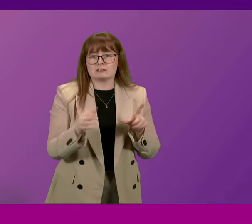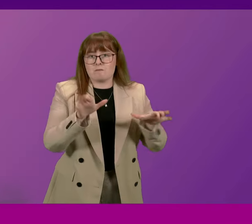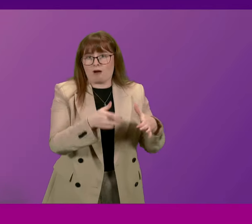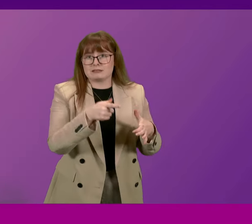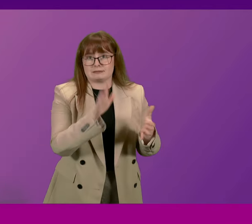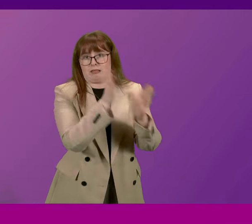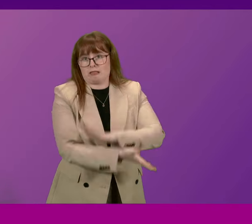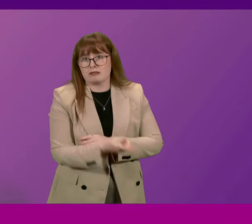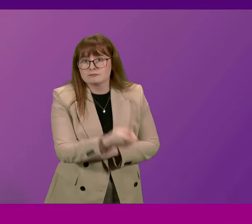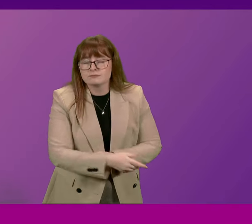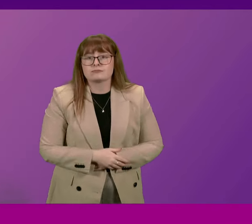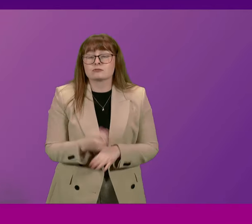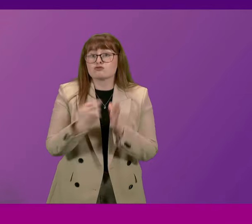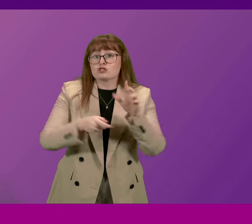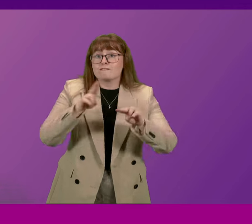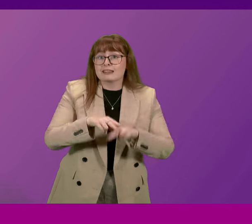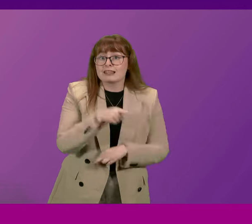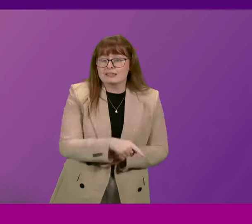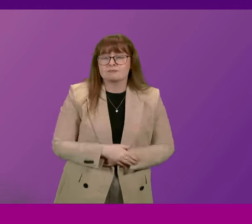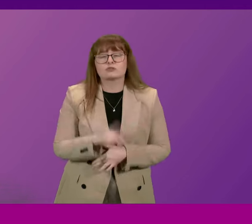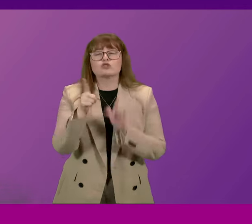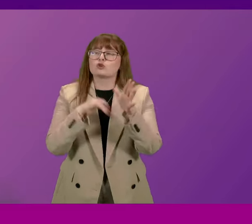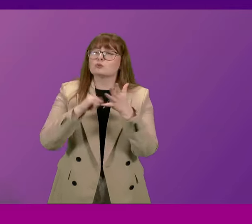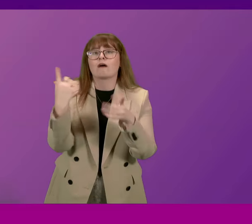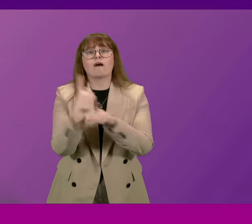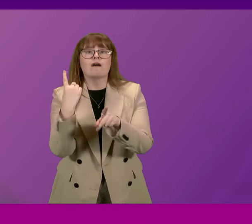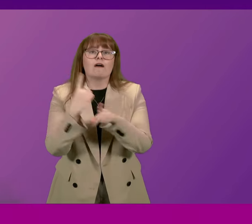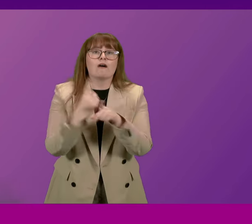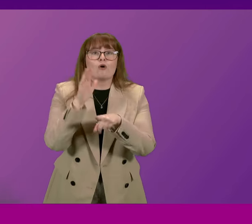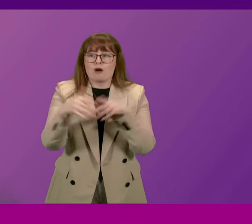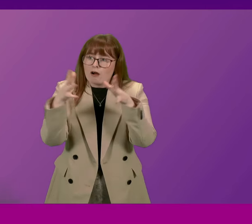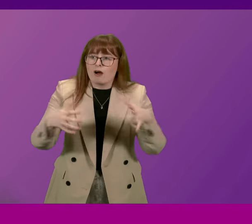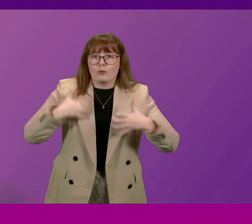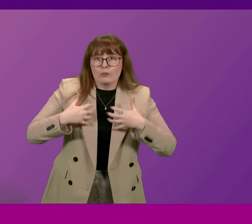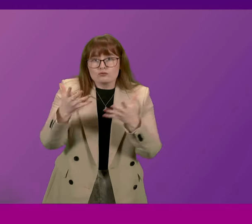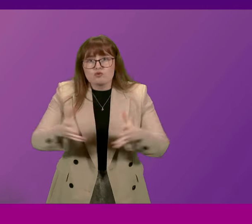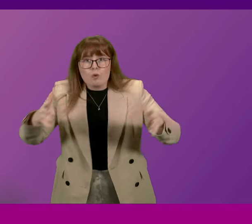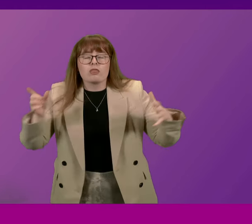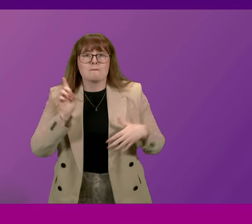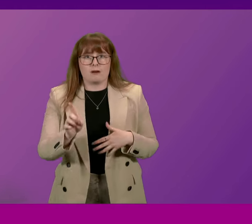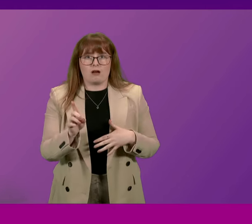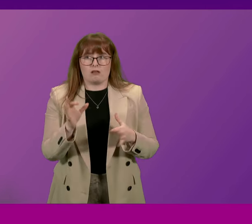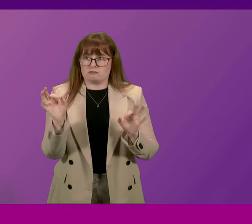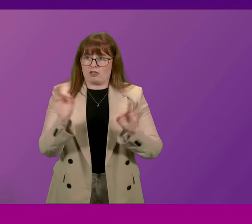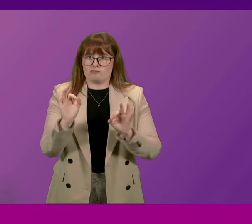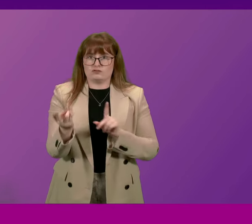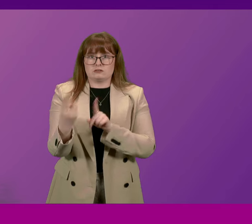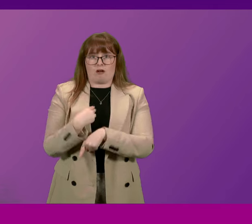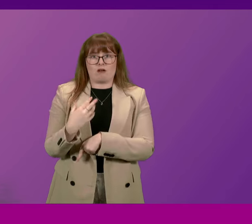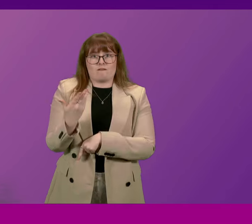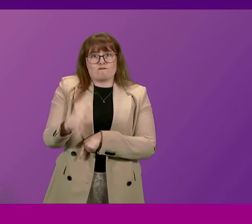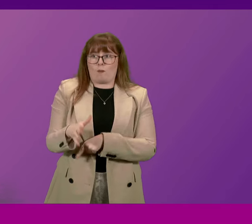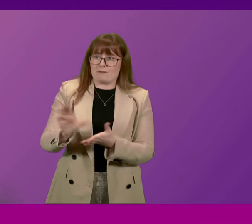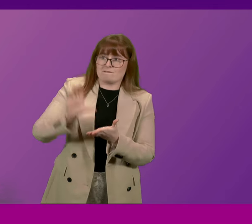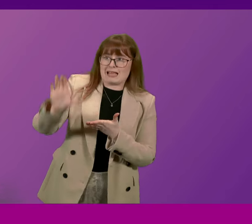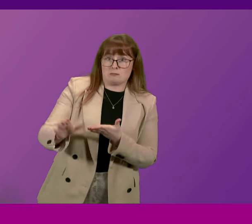Russell Finlay. John Swinney talks about investment stimulating growth. But the point is, there has been no return on this so-called